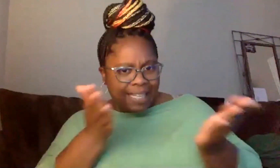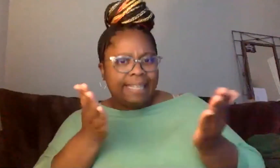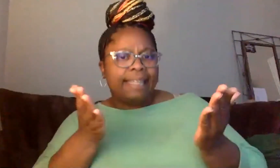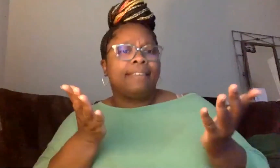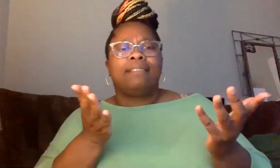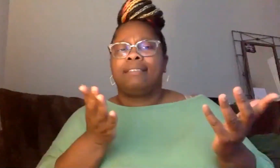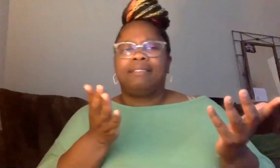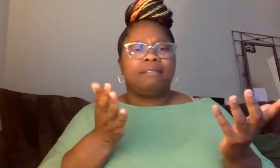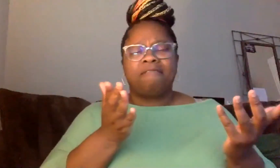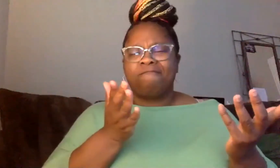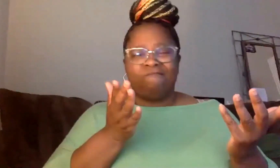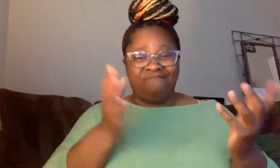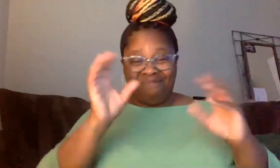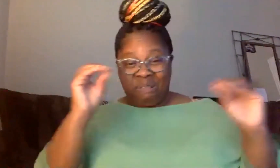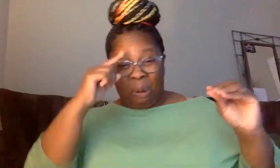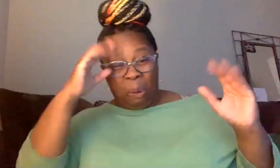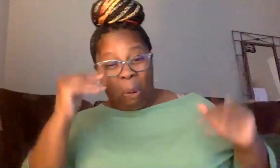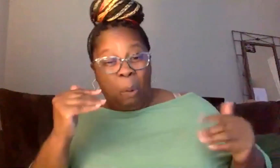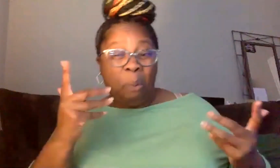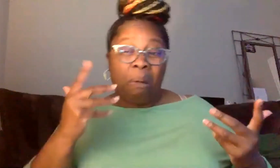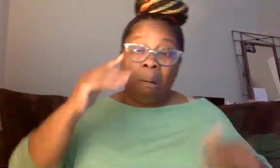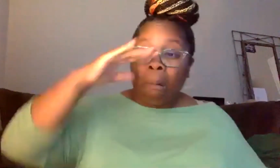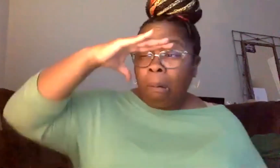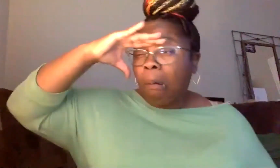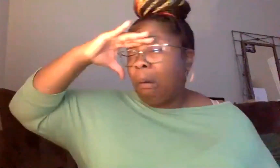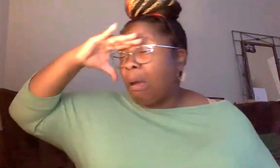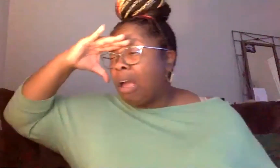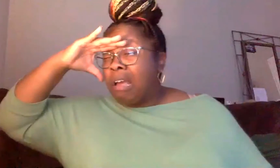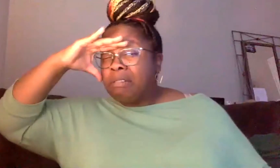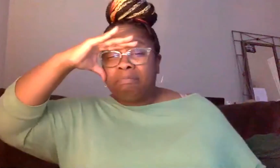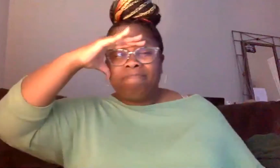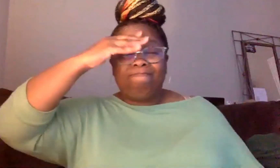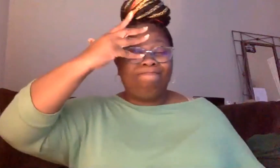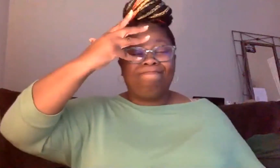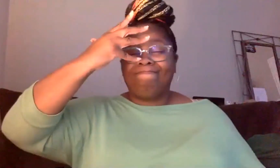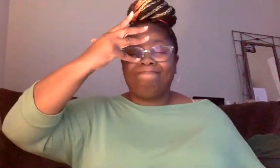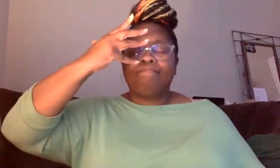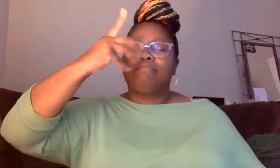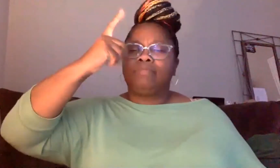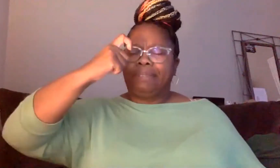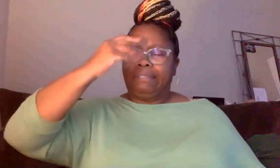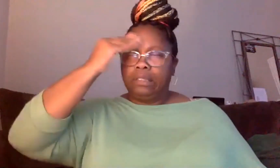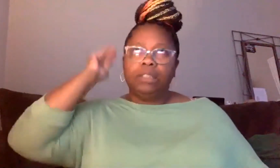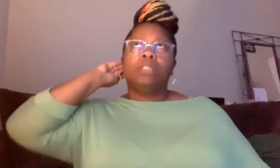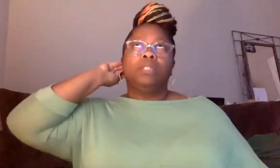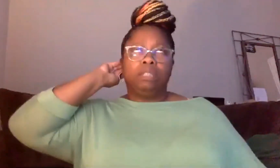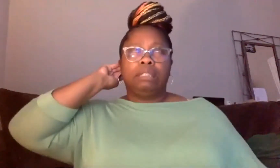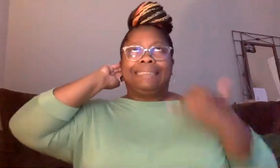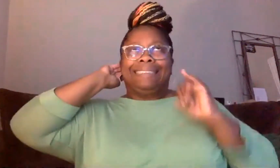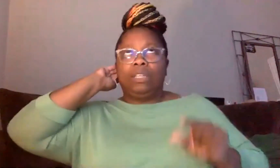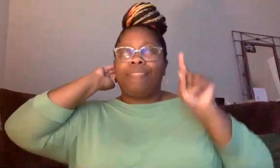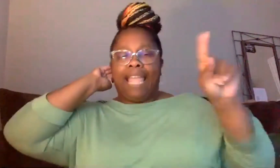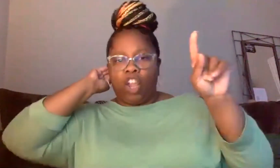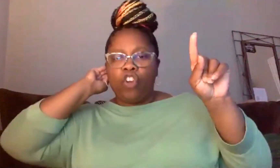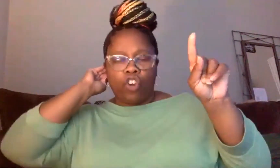we don't see hope, we have to believe that hope is still alive. You know, and not only hope, but it's time to be active amongst